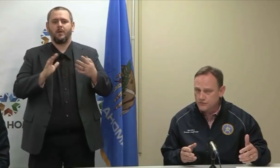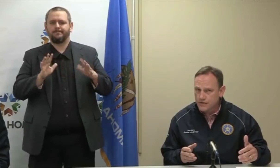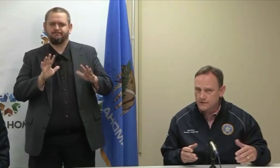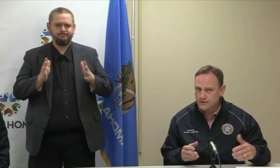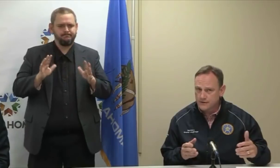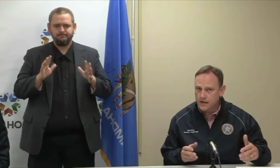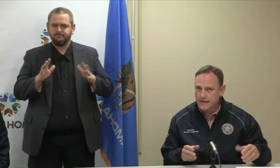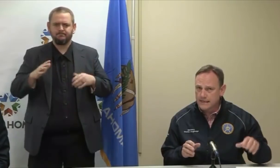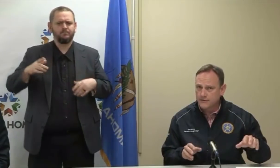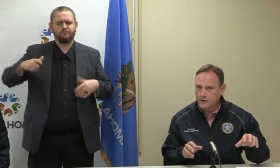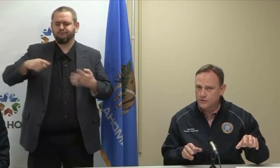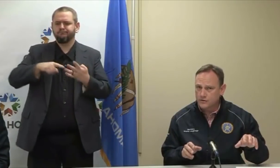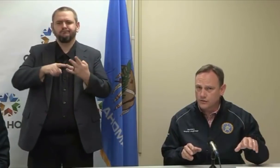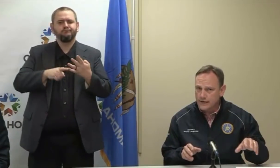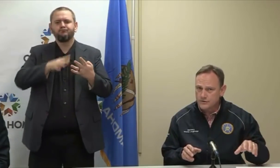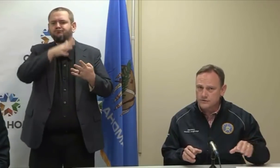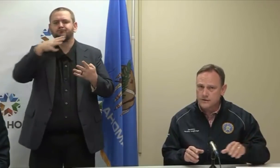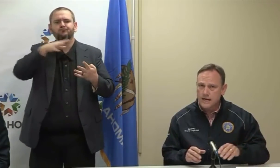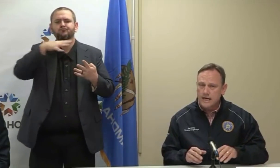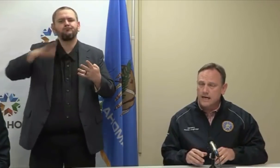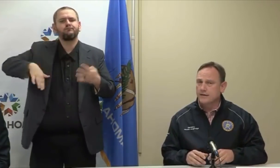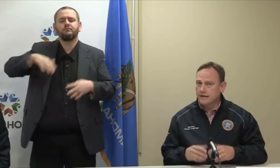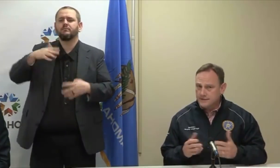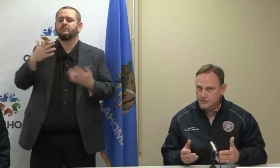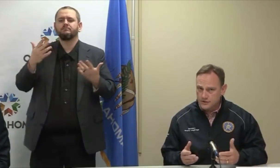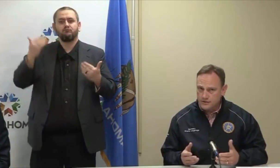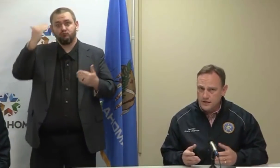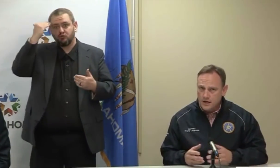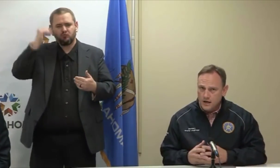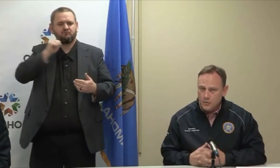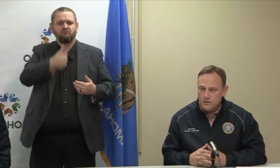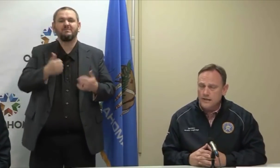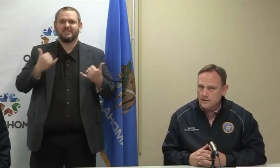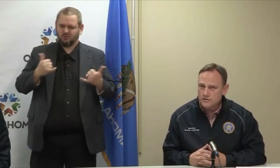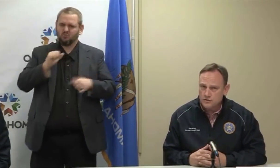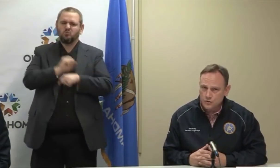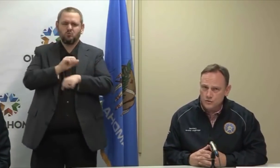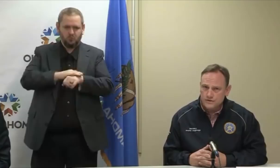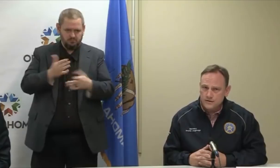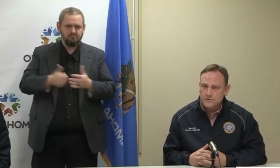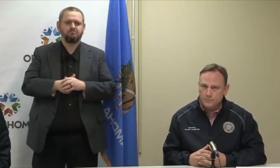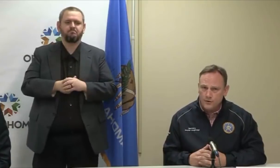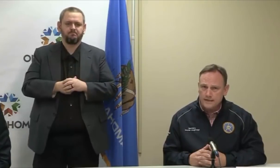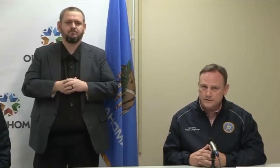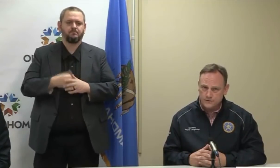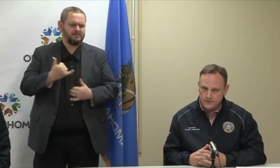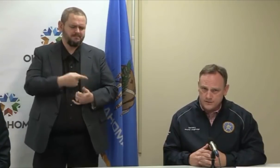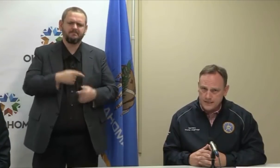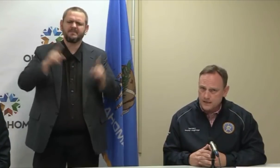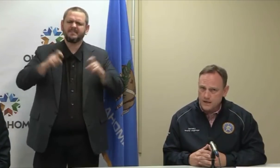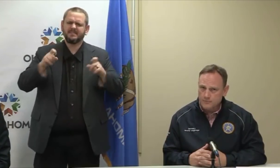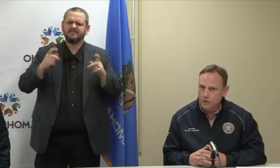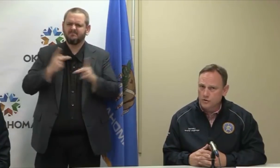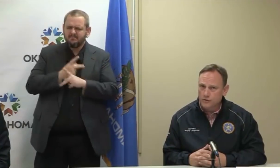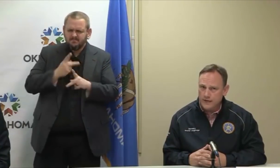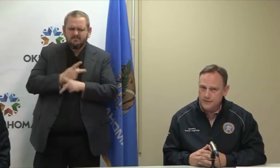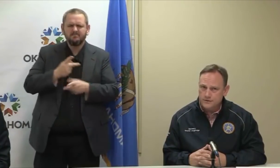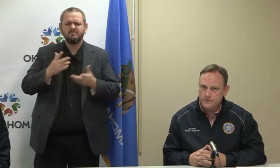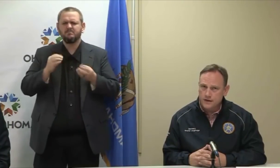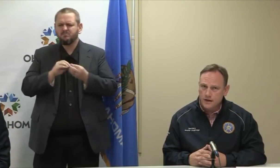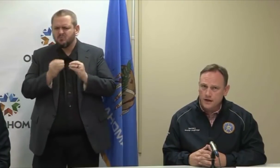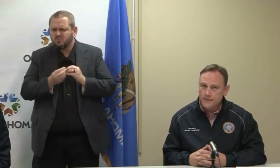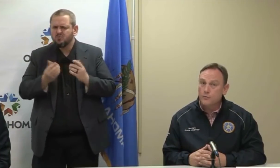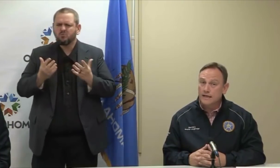transmission rates and the like in those locations. And in addition, what it allowed us to do was to get some practice on standing up mobile